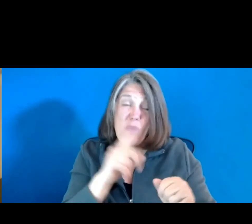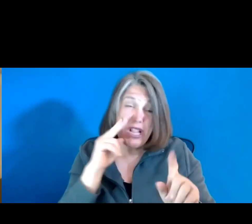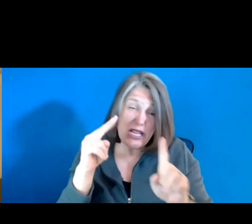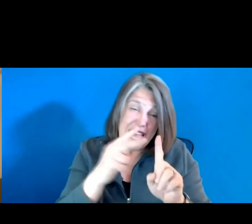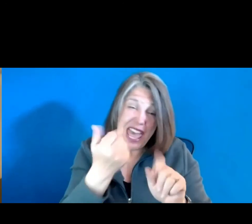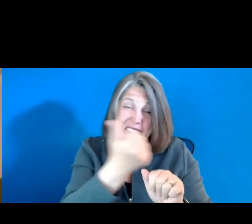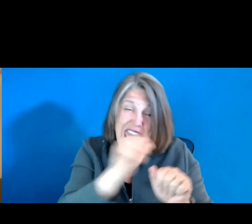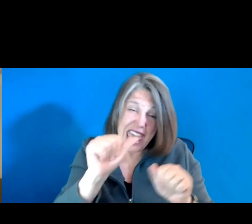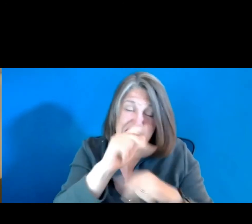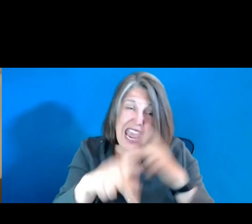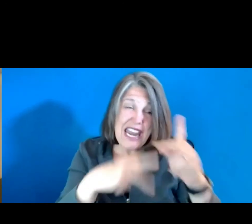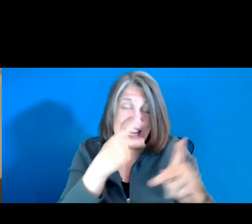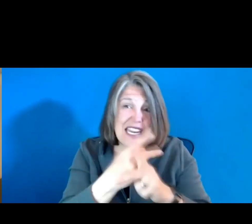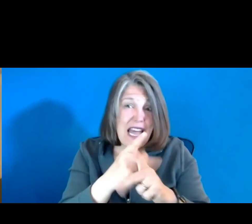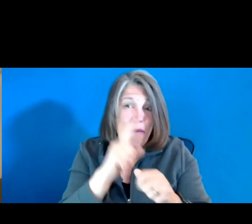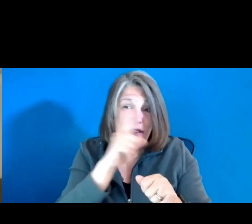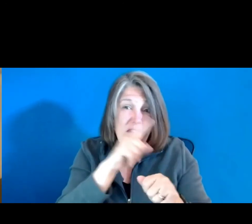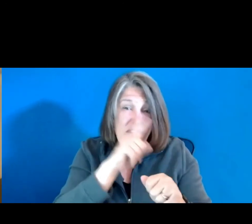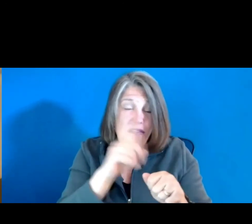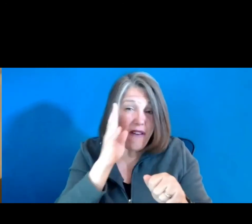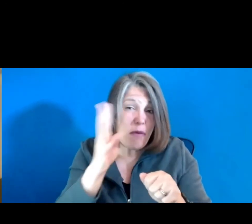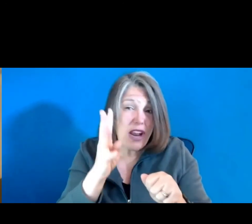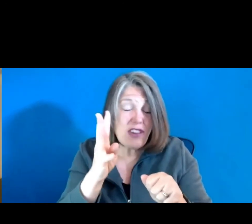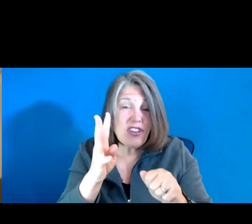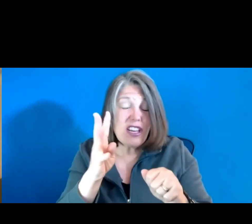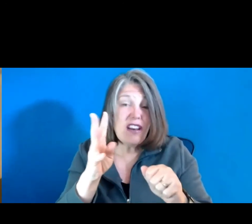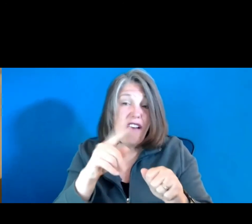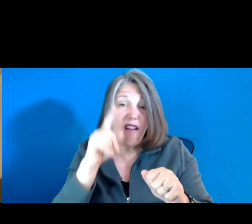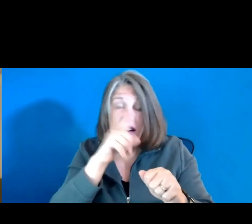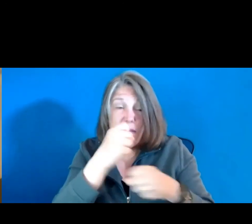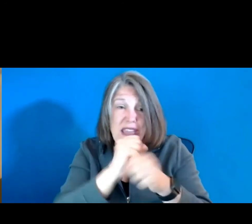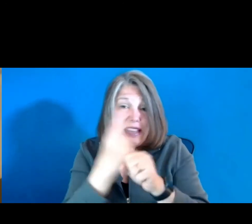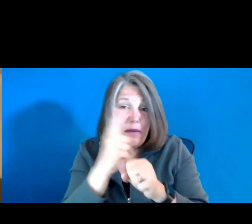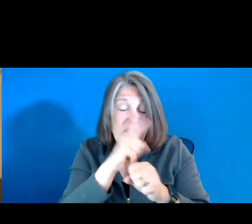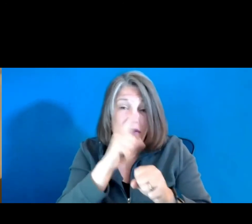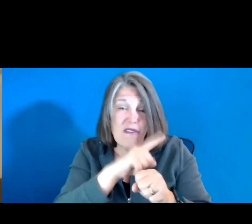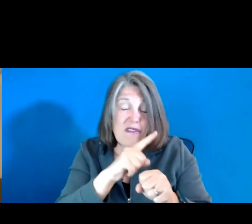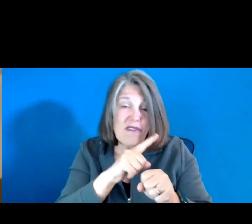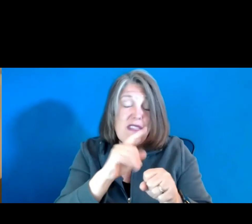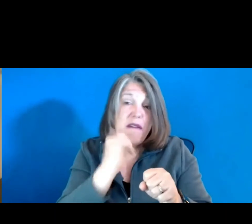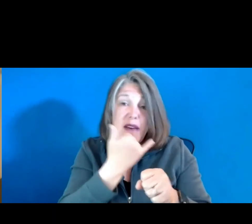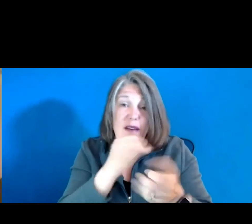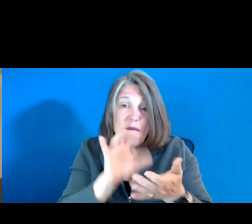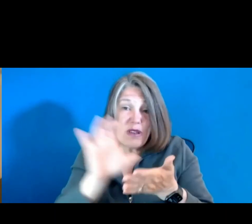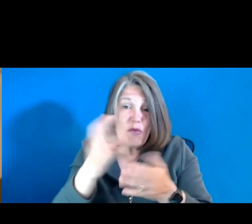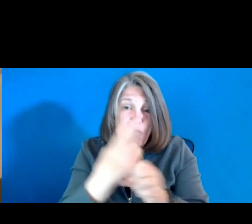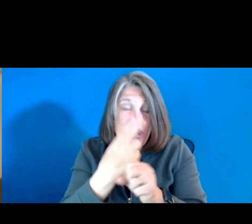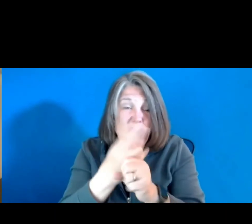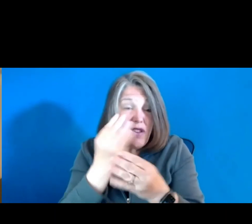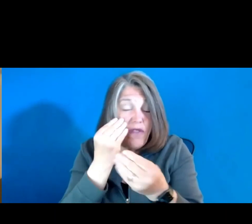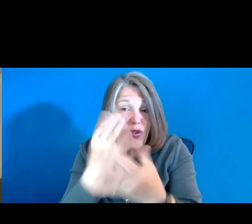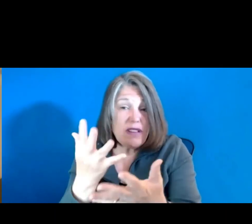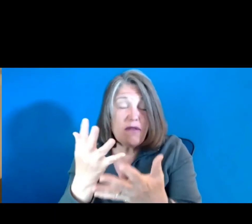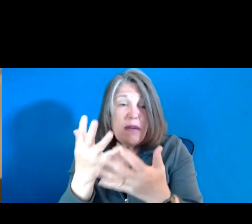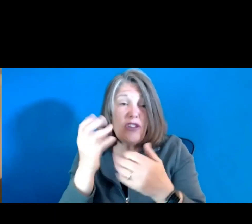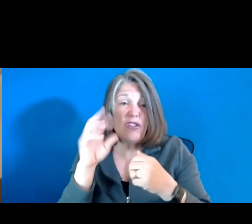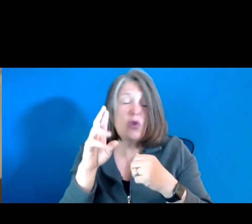form of fabrication, falsification, misappropriation of information, or